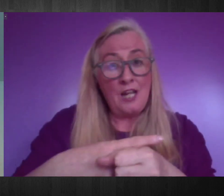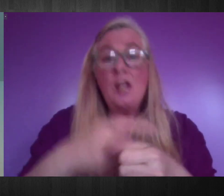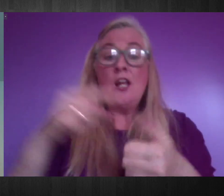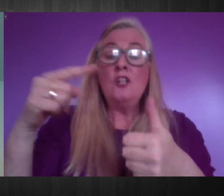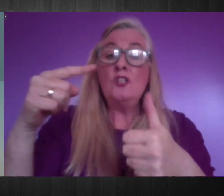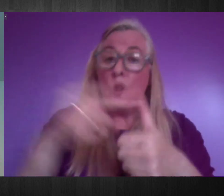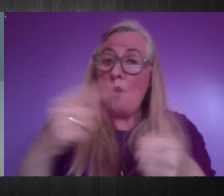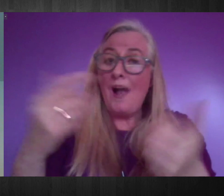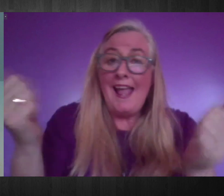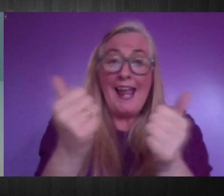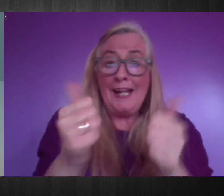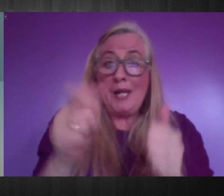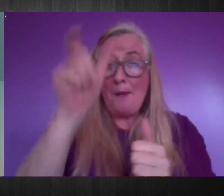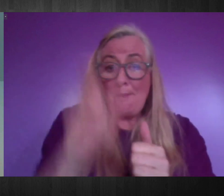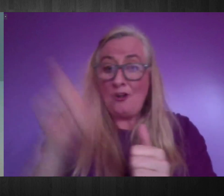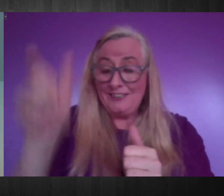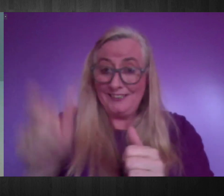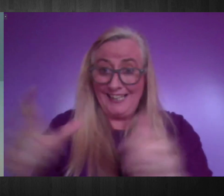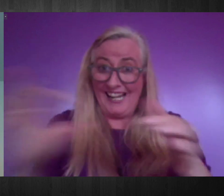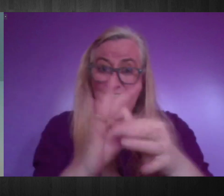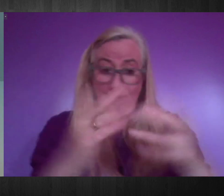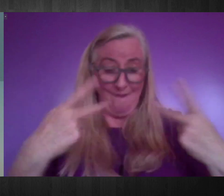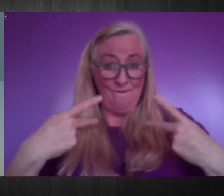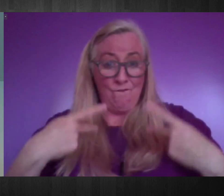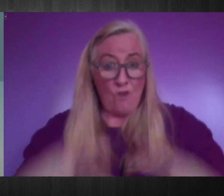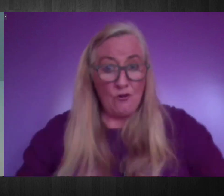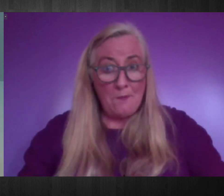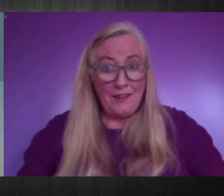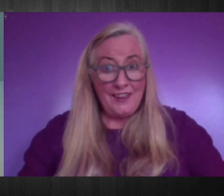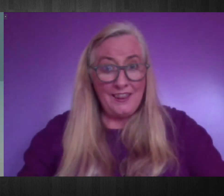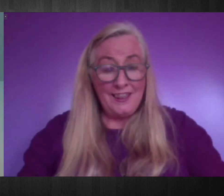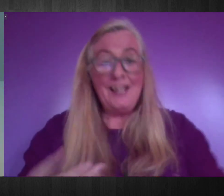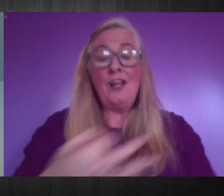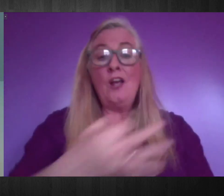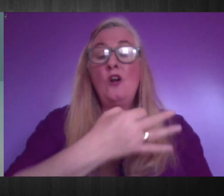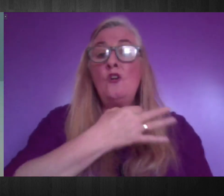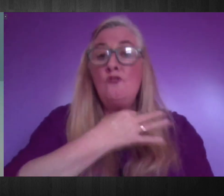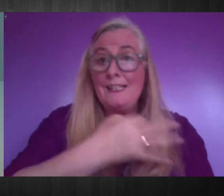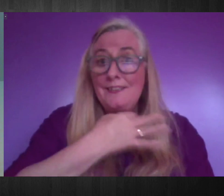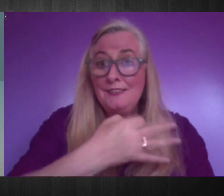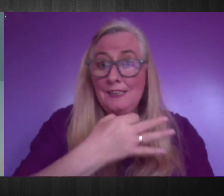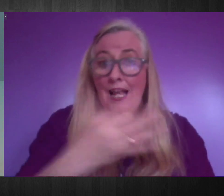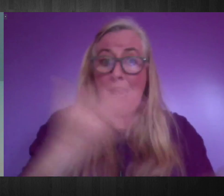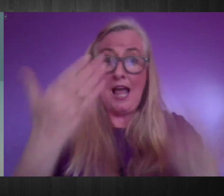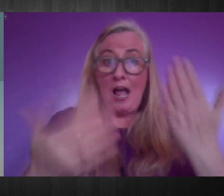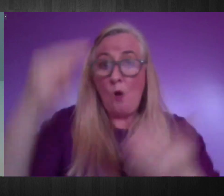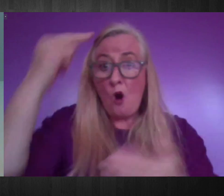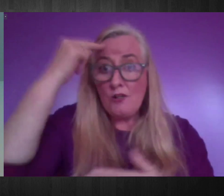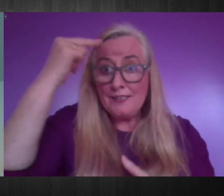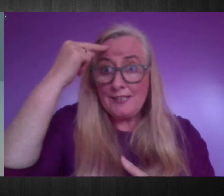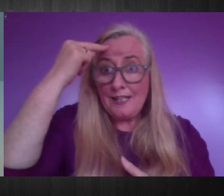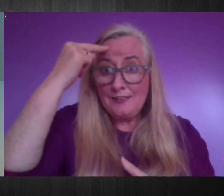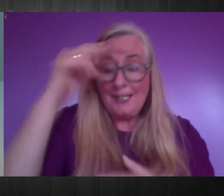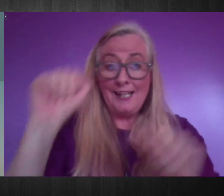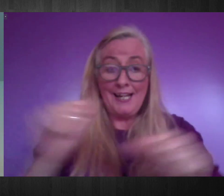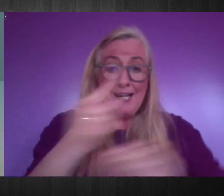disabled persons with vulnerability and the risk of this leading to a reversion in understanding and perception of disability to a